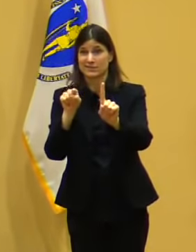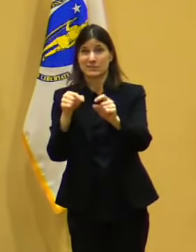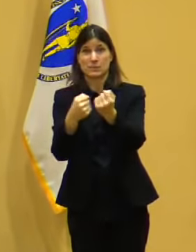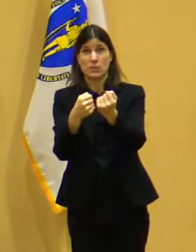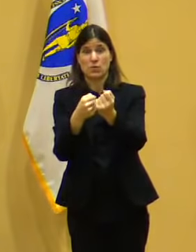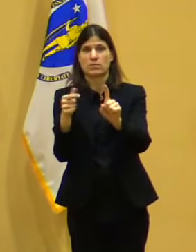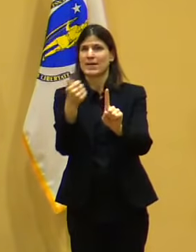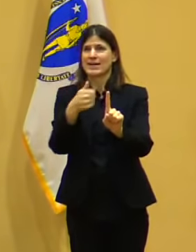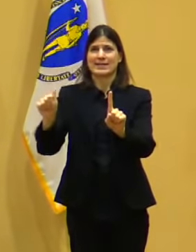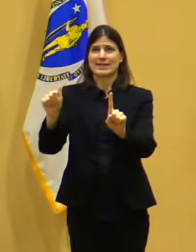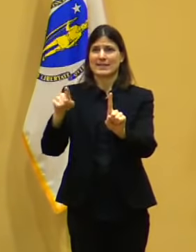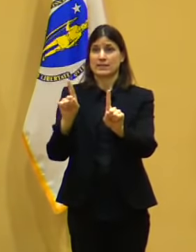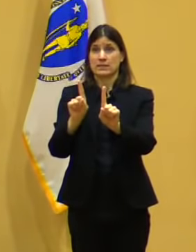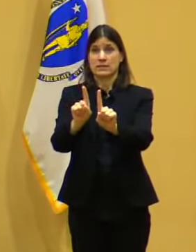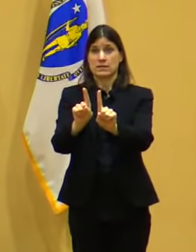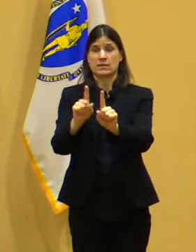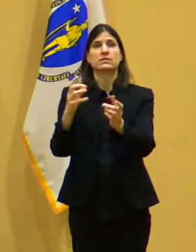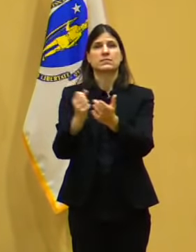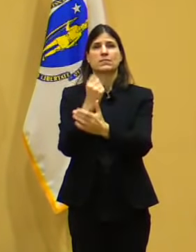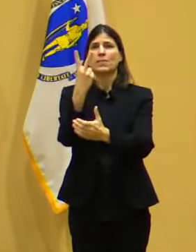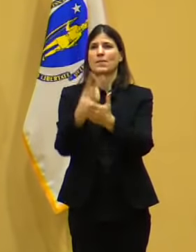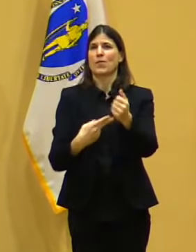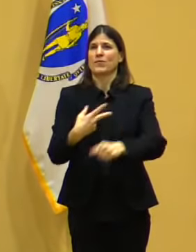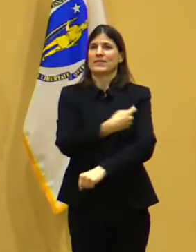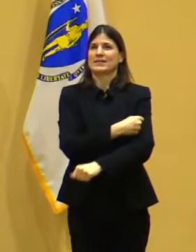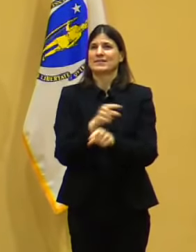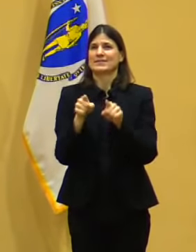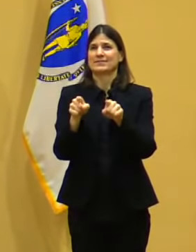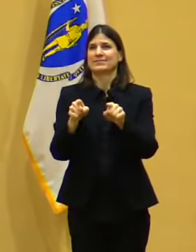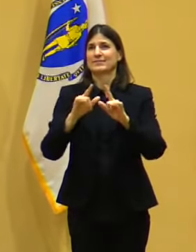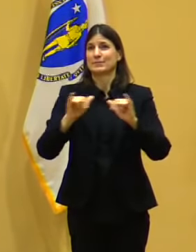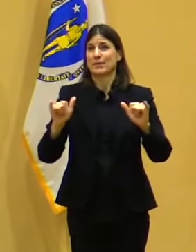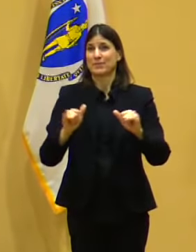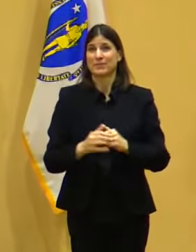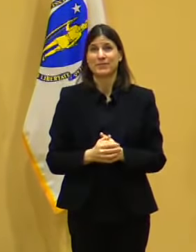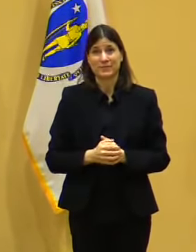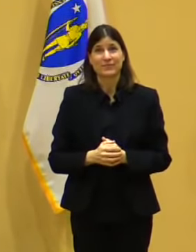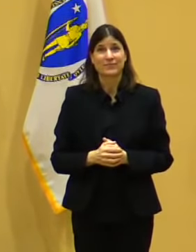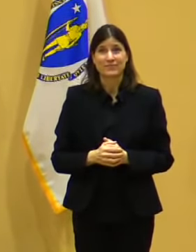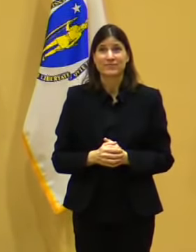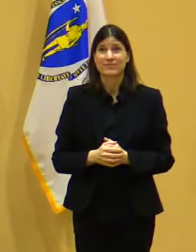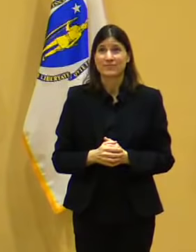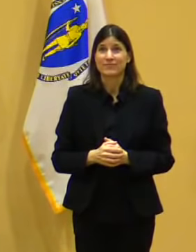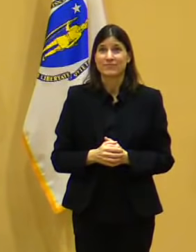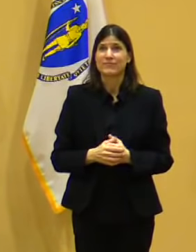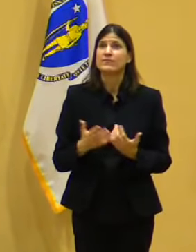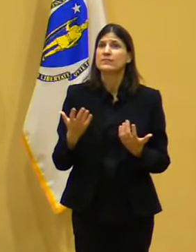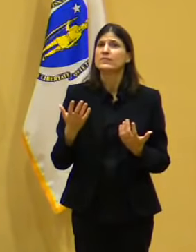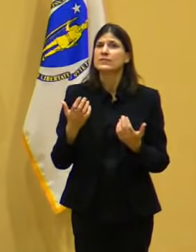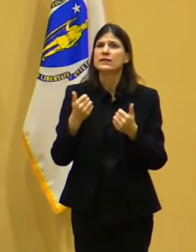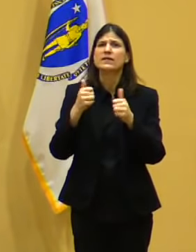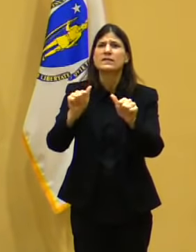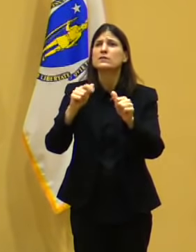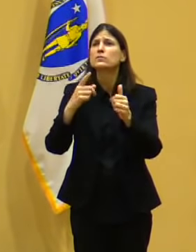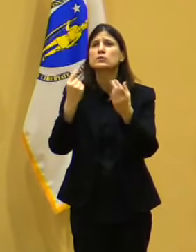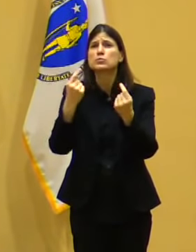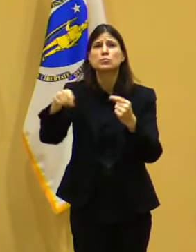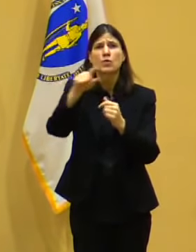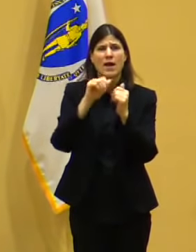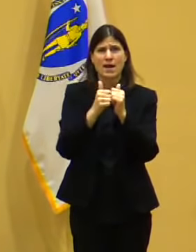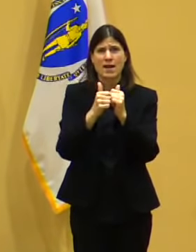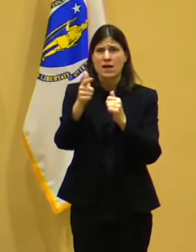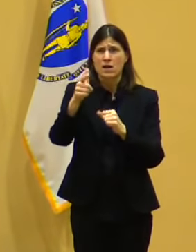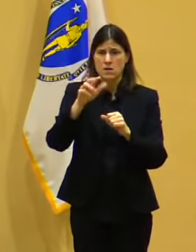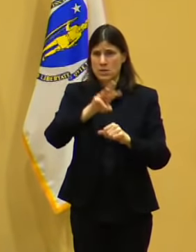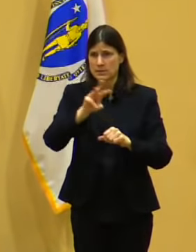75-year and older residents and their caregivers should be scheduled for the same day and as close together as possible,